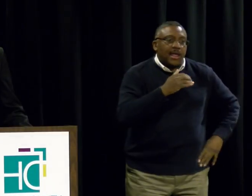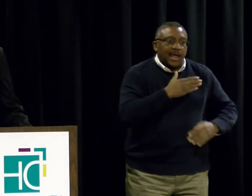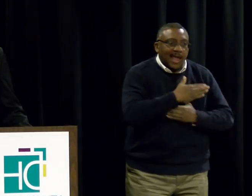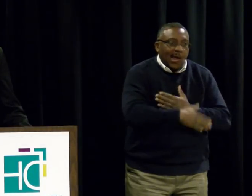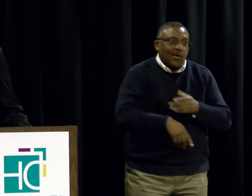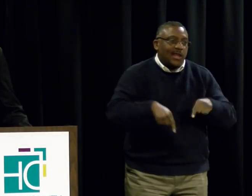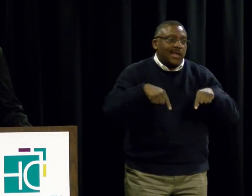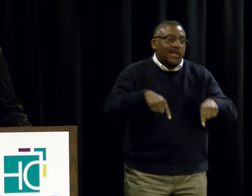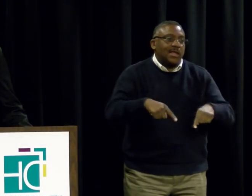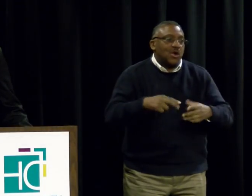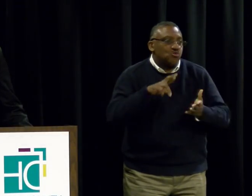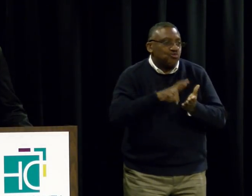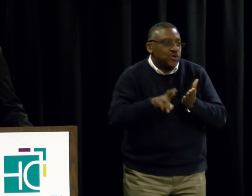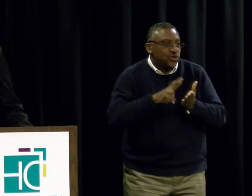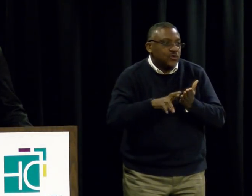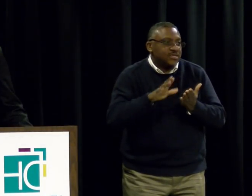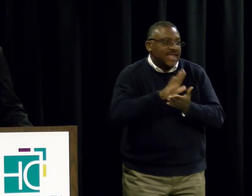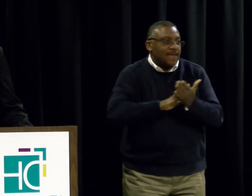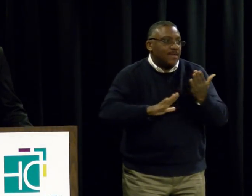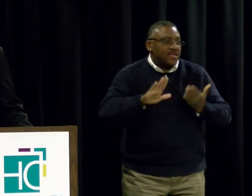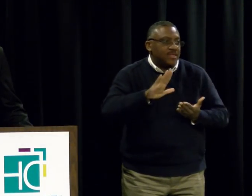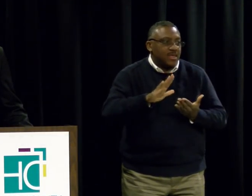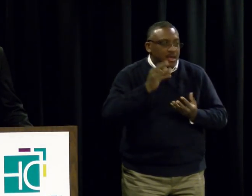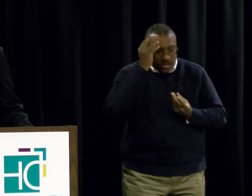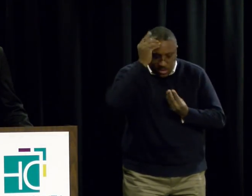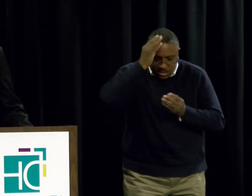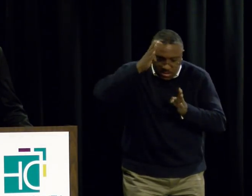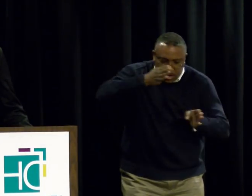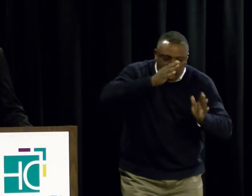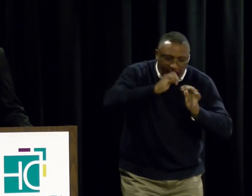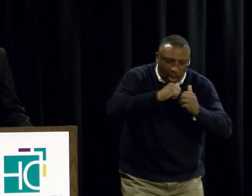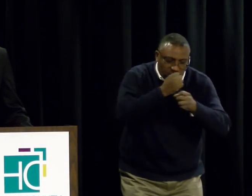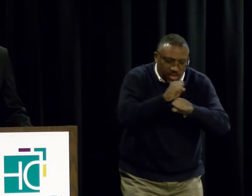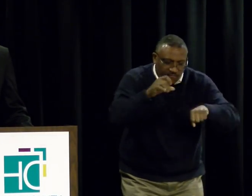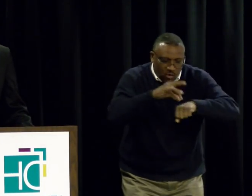and plans to save the world.